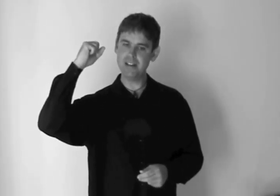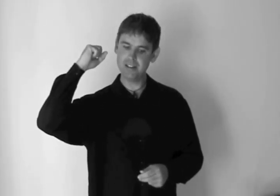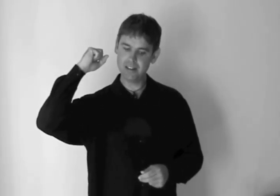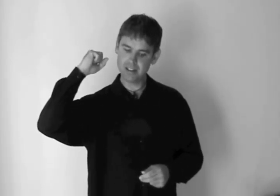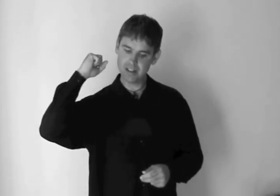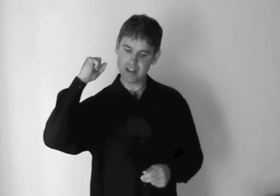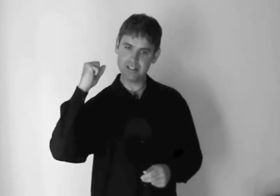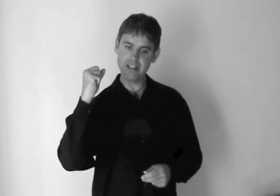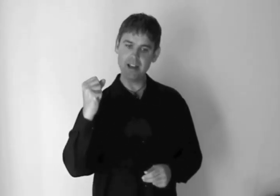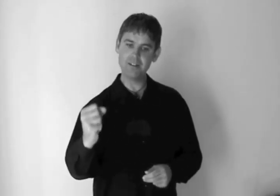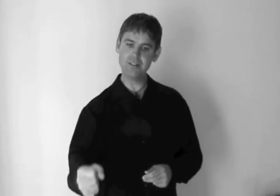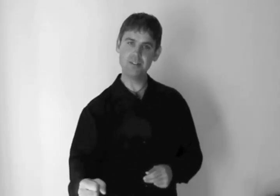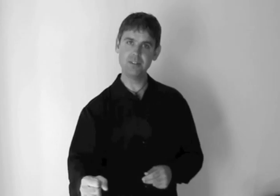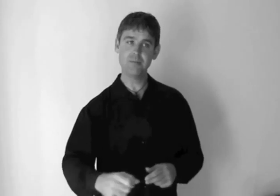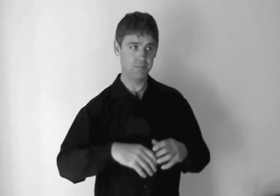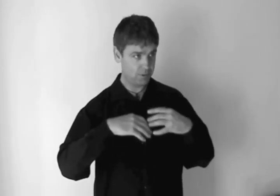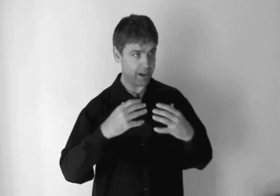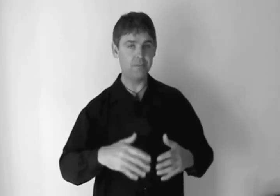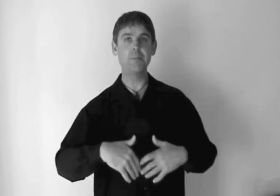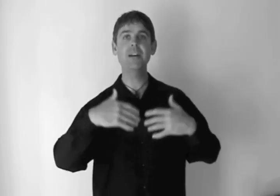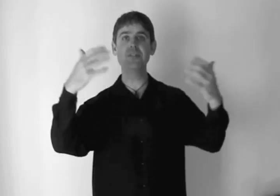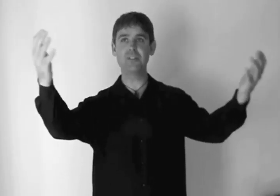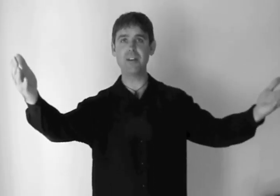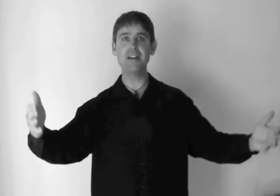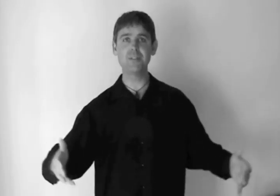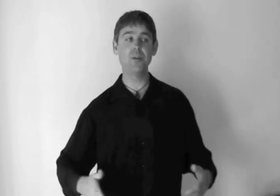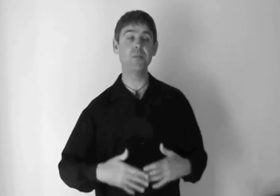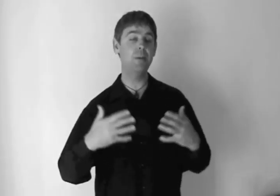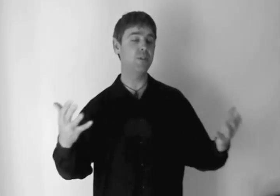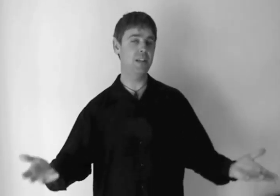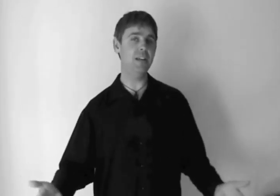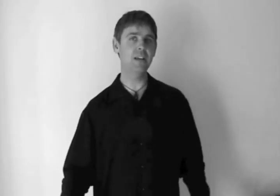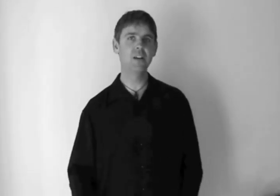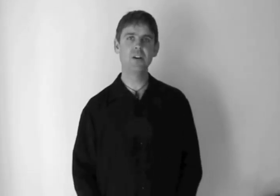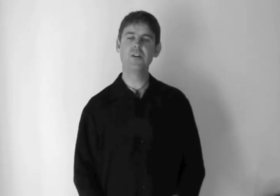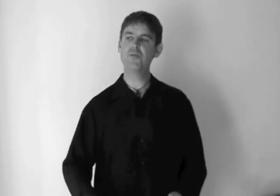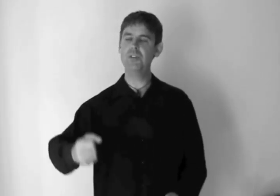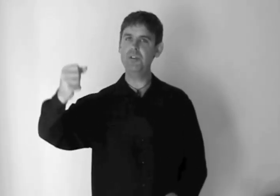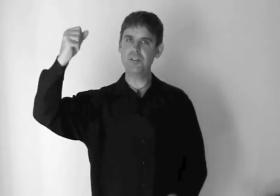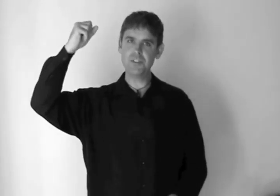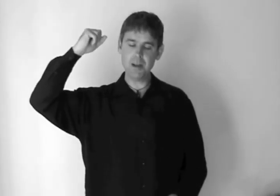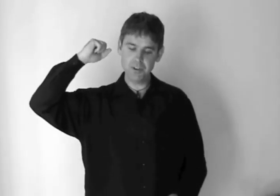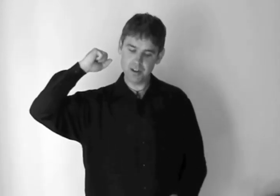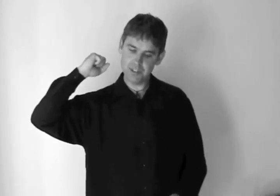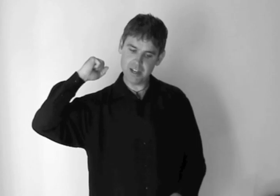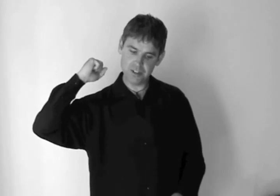a sound, creating vibrations, going out into the world that people can hear, through the use of some kind of tension,